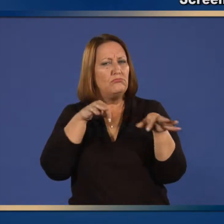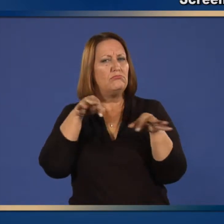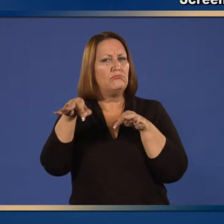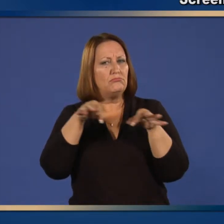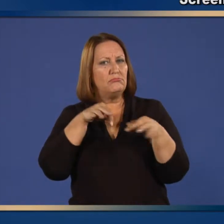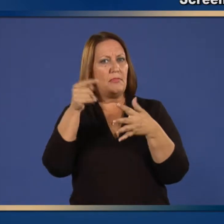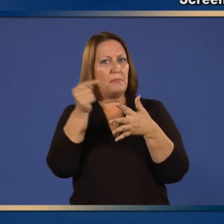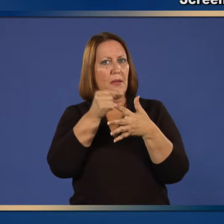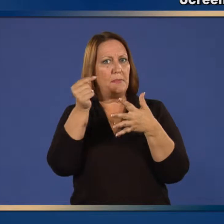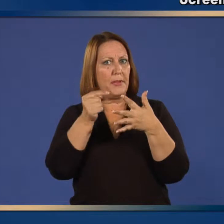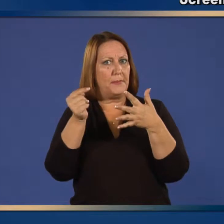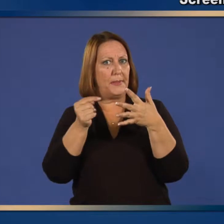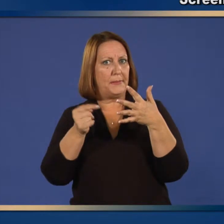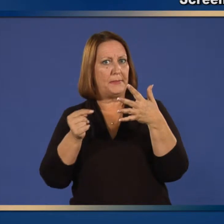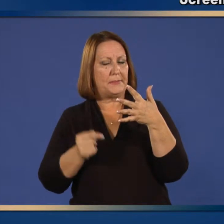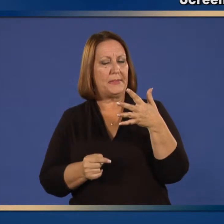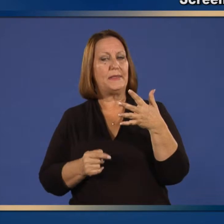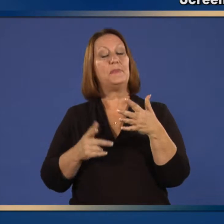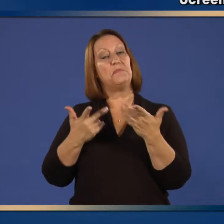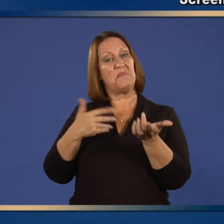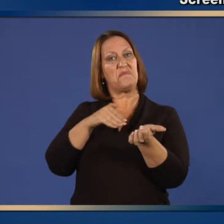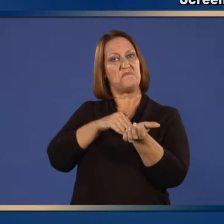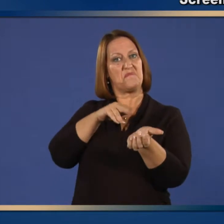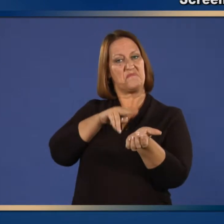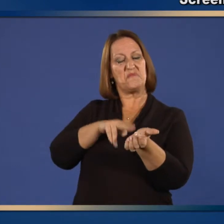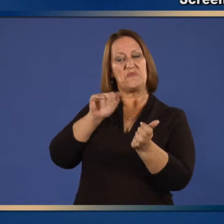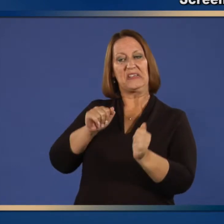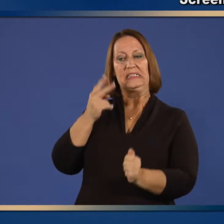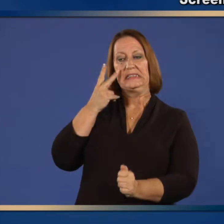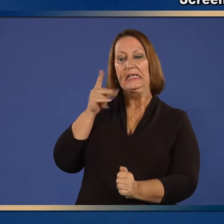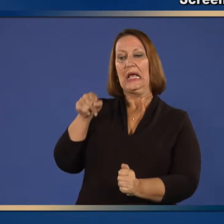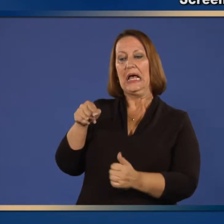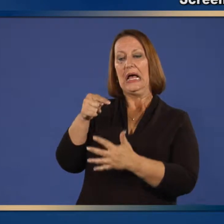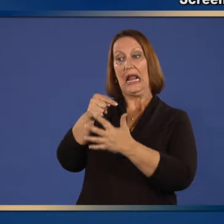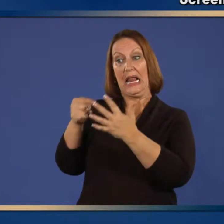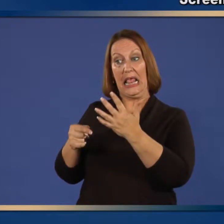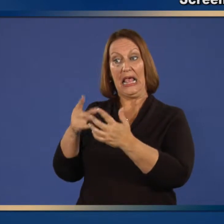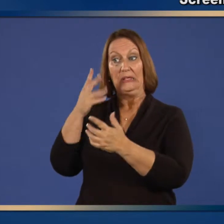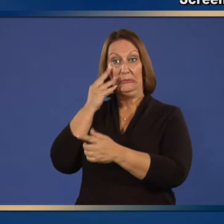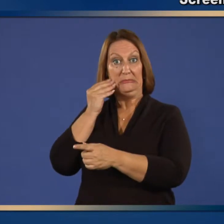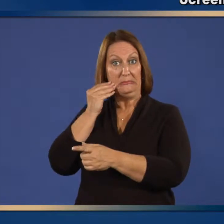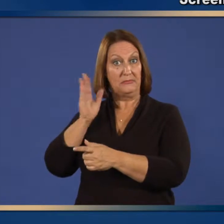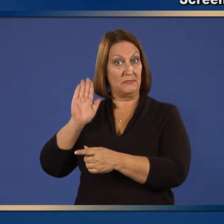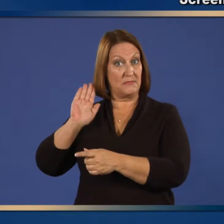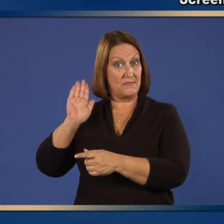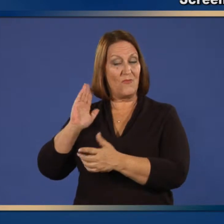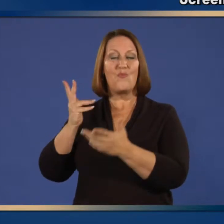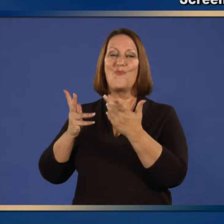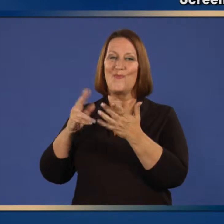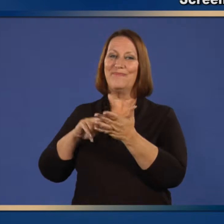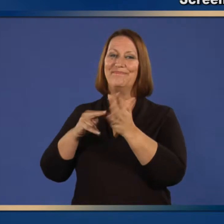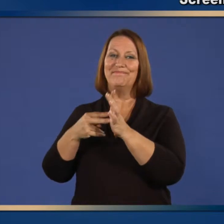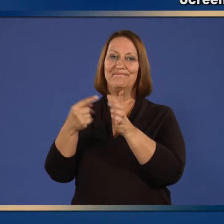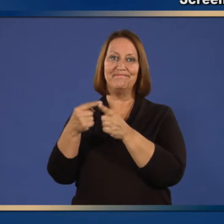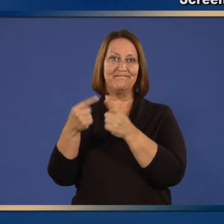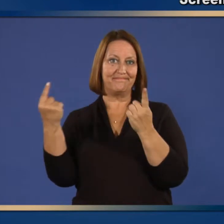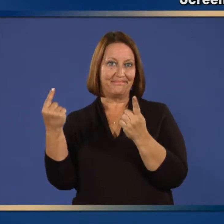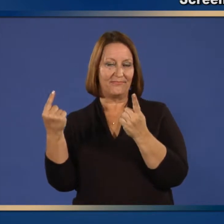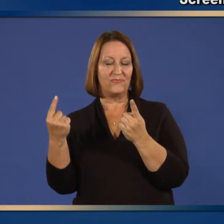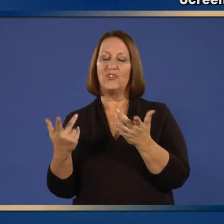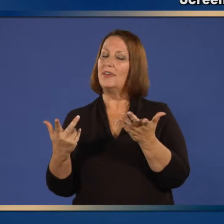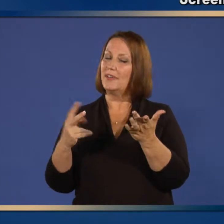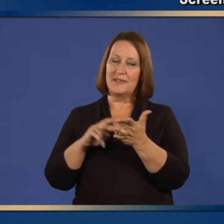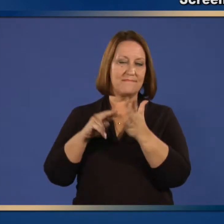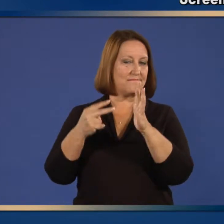symptoms. 8. Immediate, presumably allergic, reactions are usually